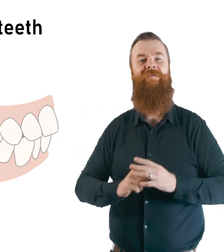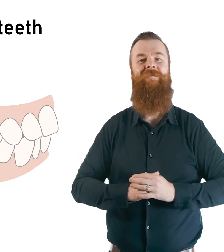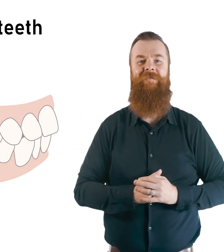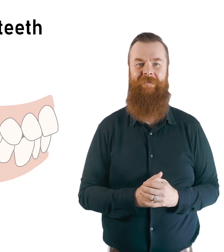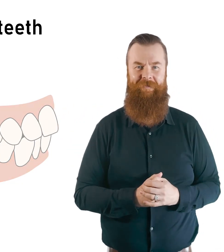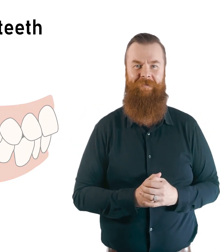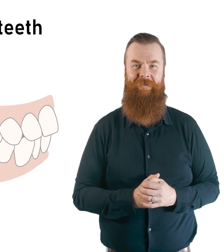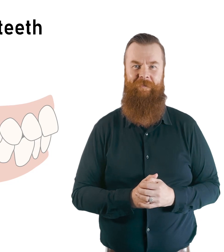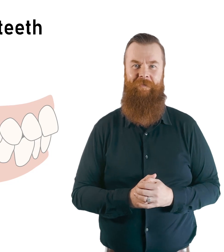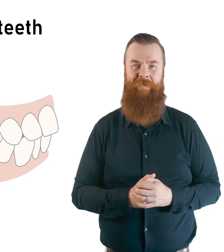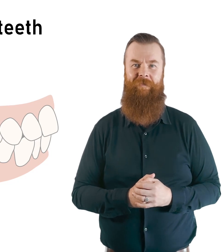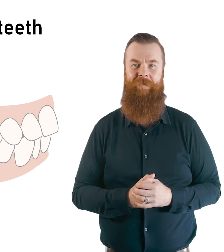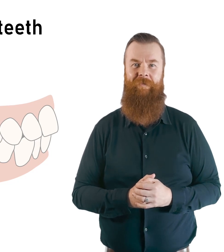They are used for chewing.